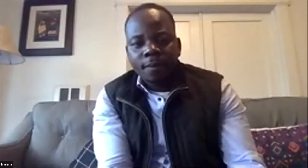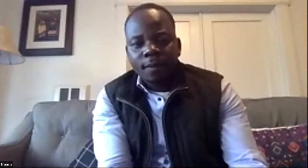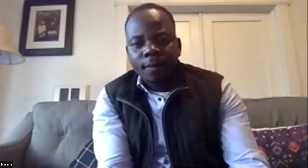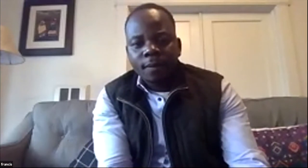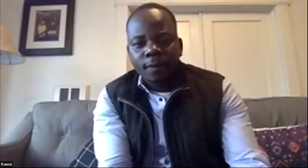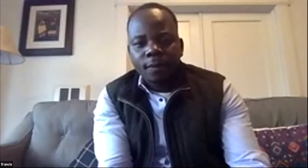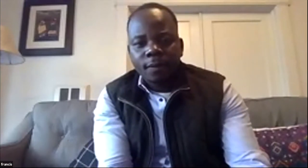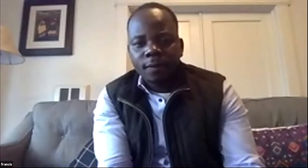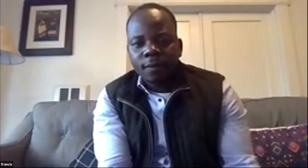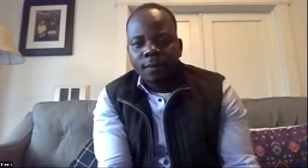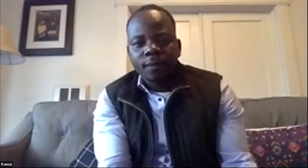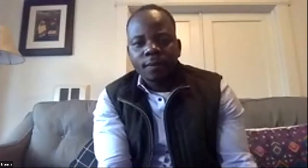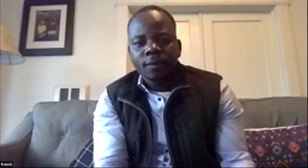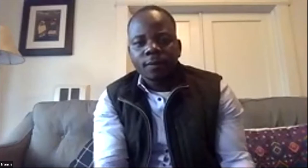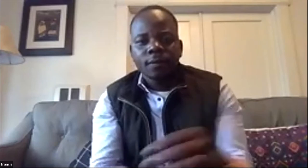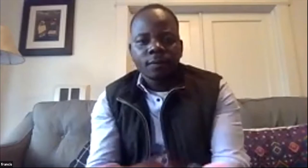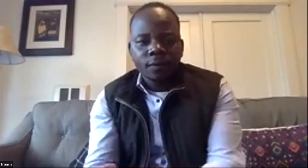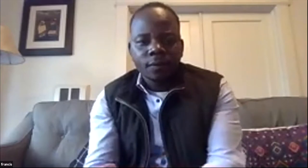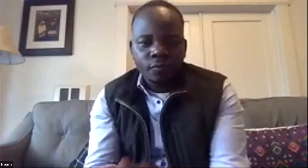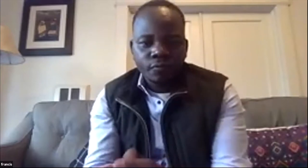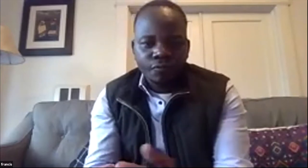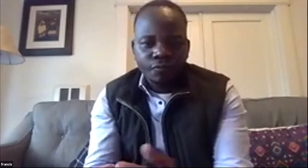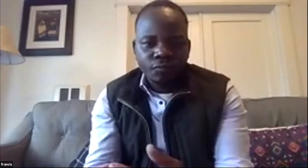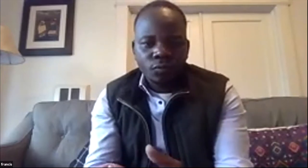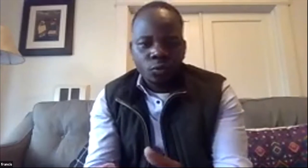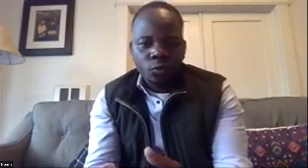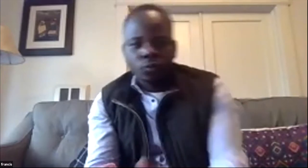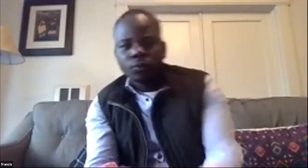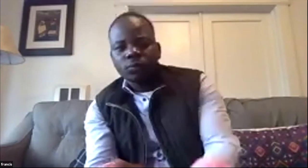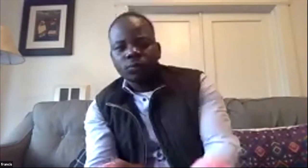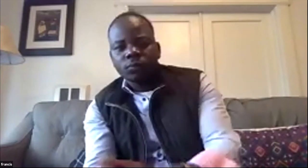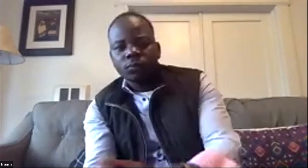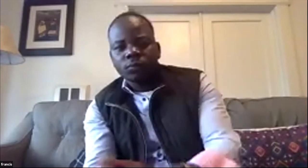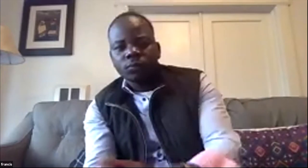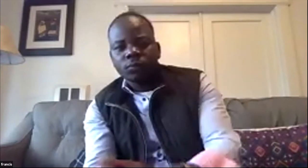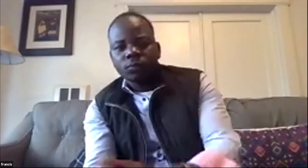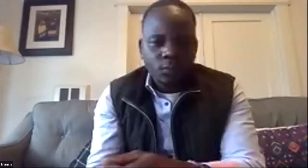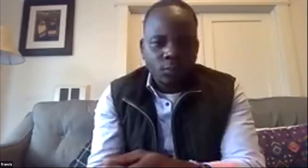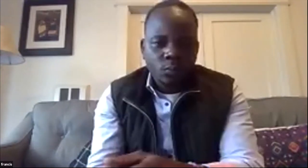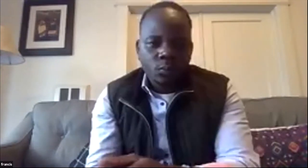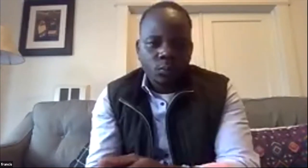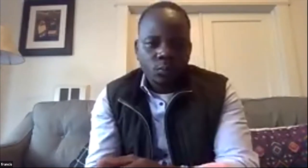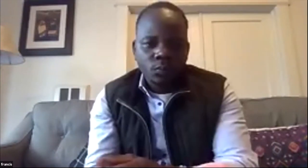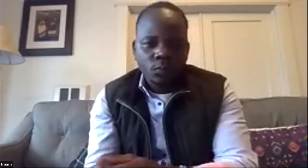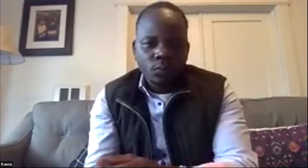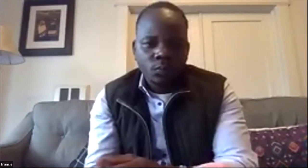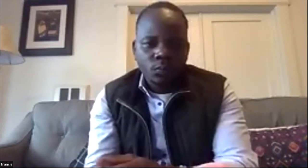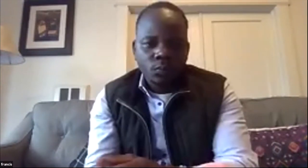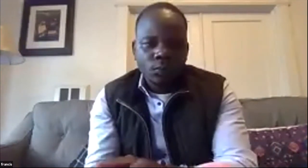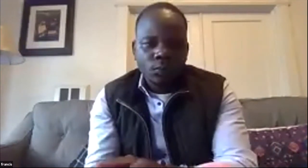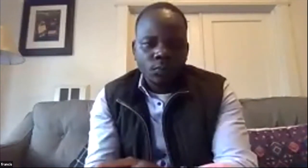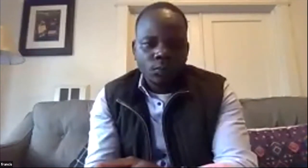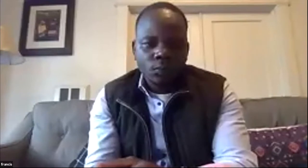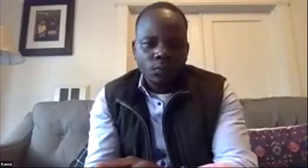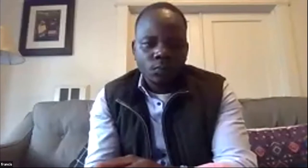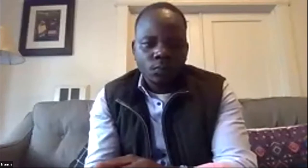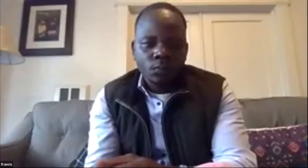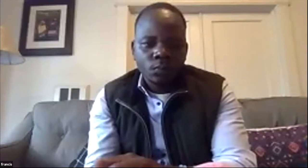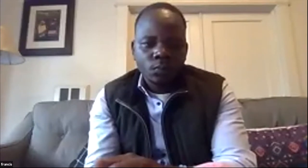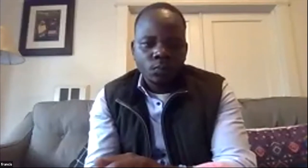and they have a lot of resources services and they spotlighted um francis's work in